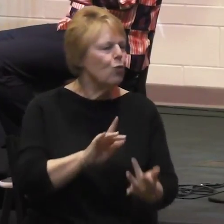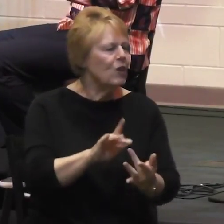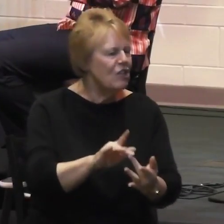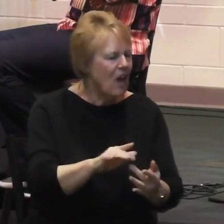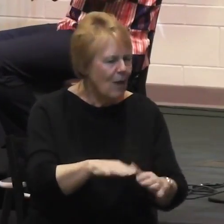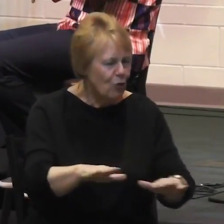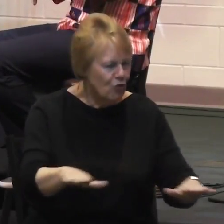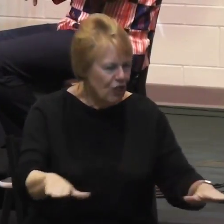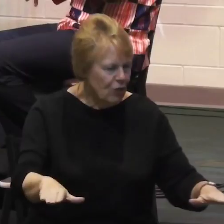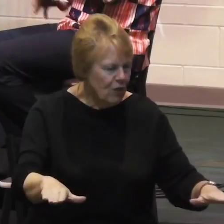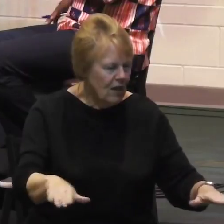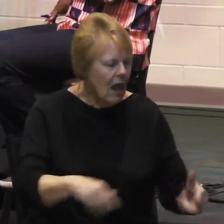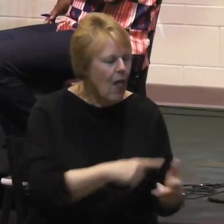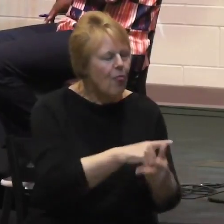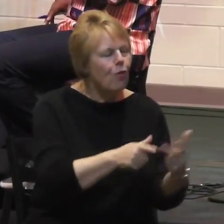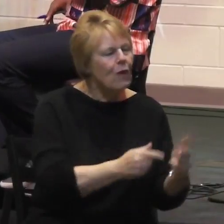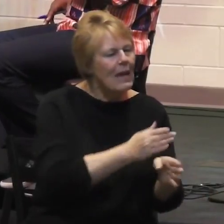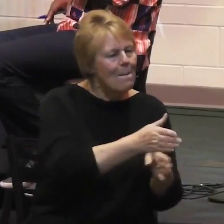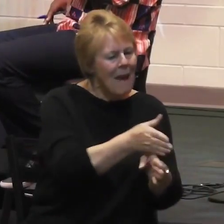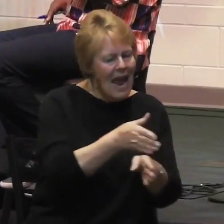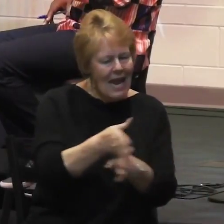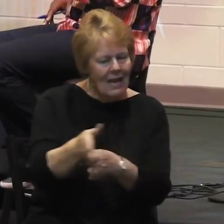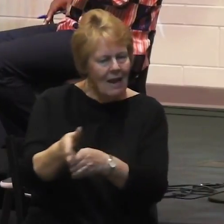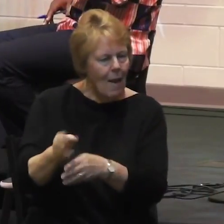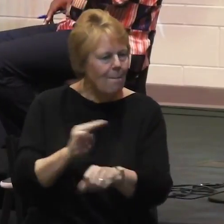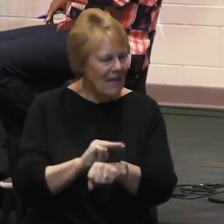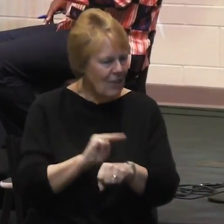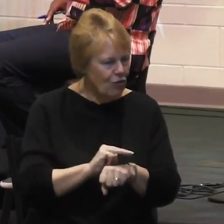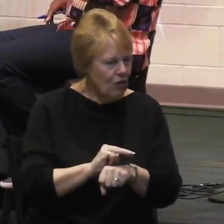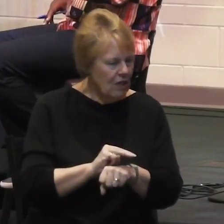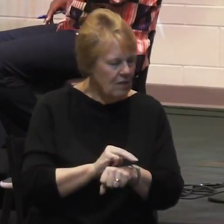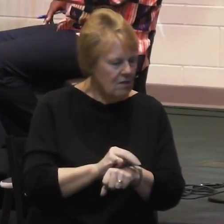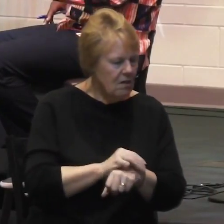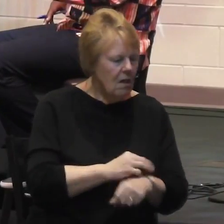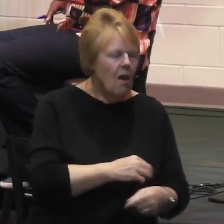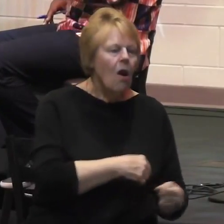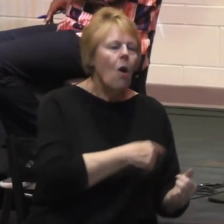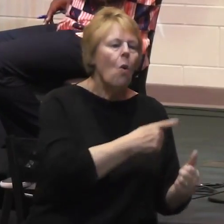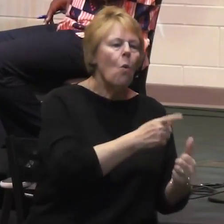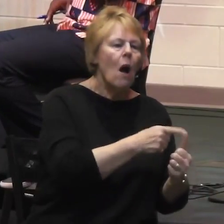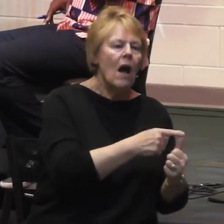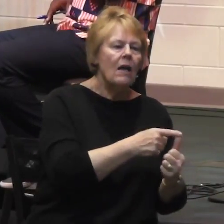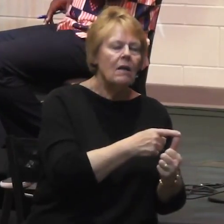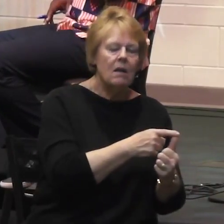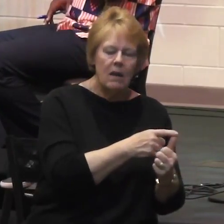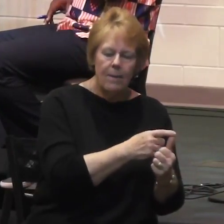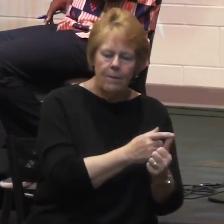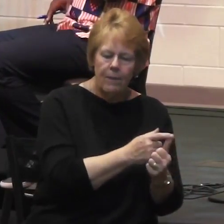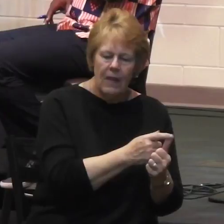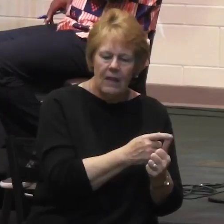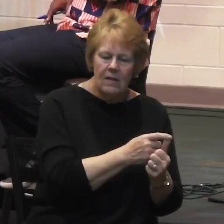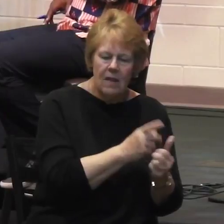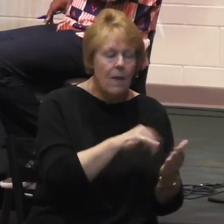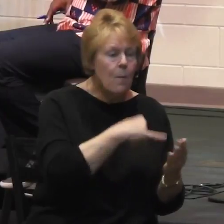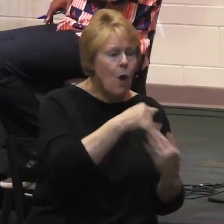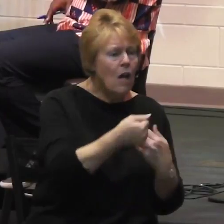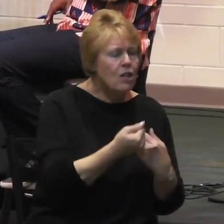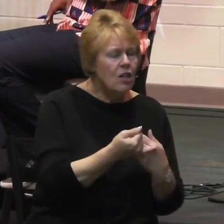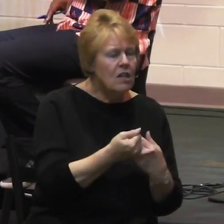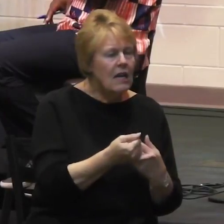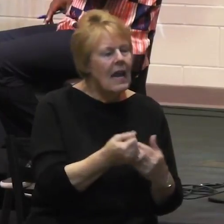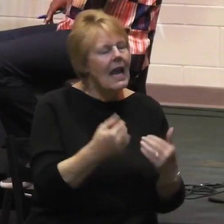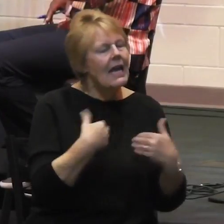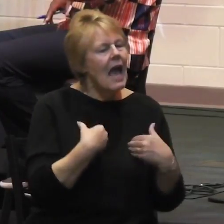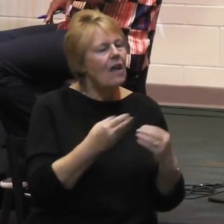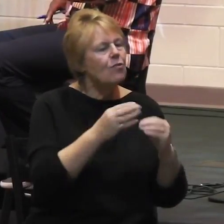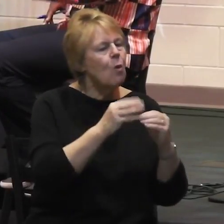main ministries. One of them is our Compassion Assisted Project, which has over 350